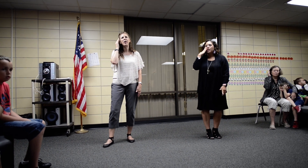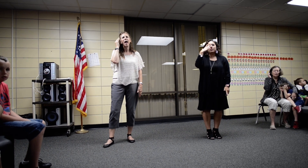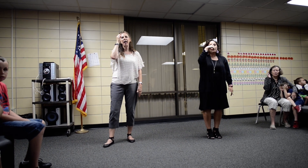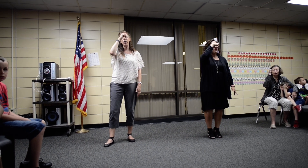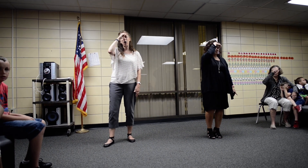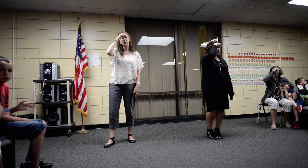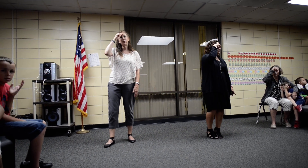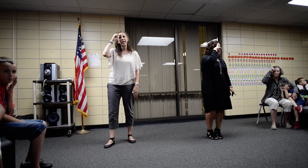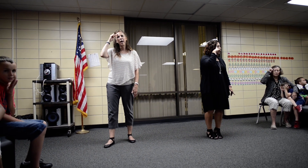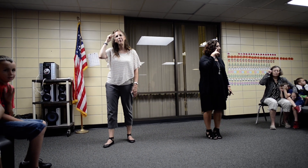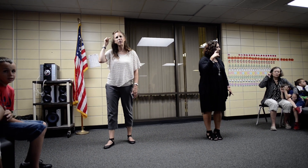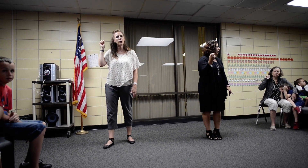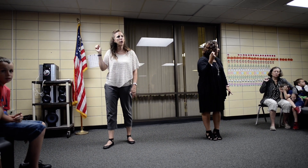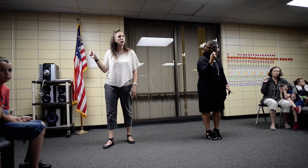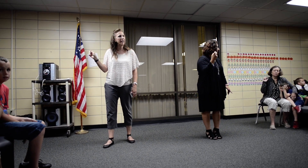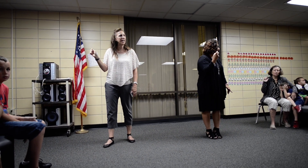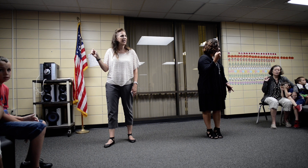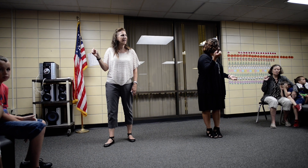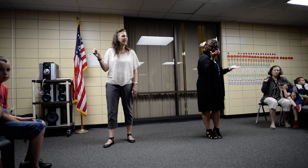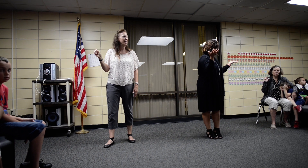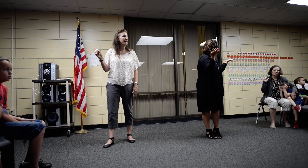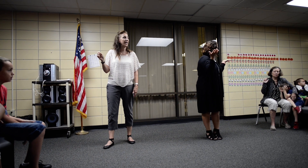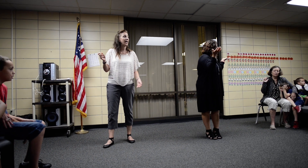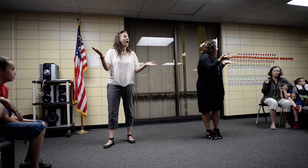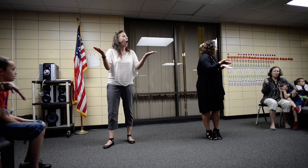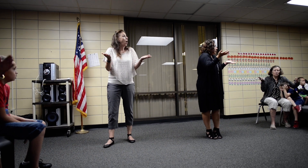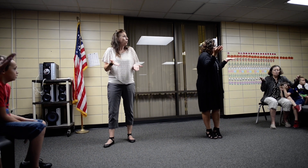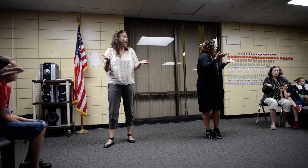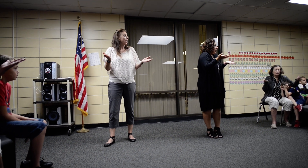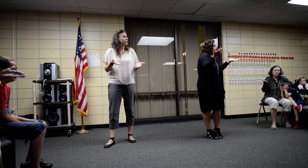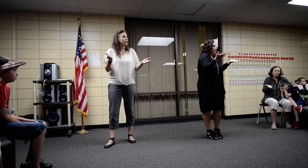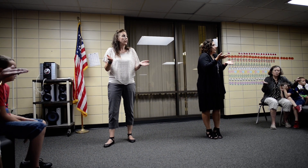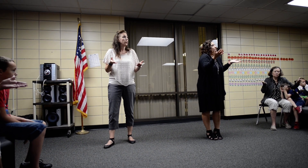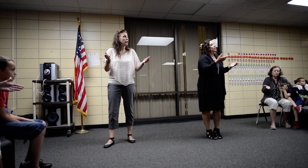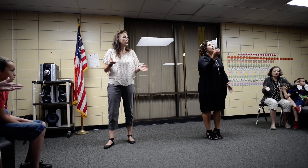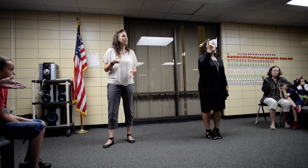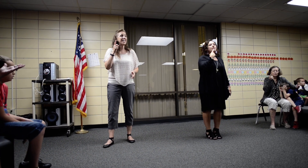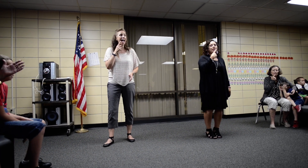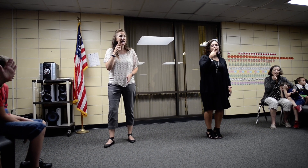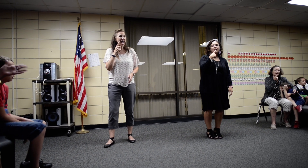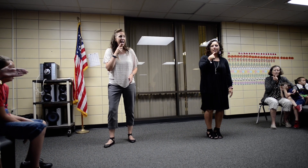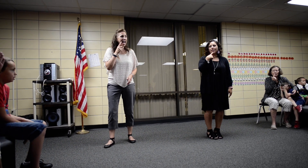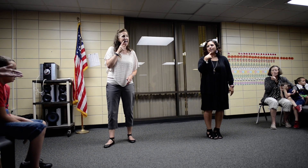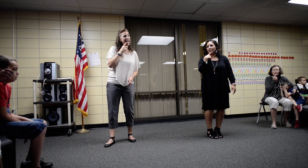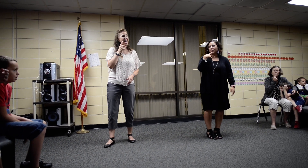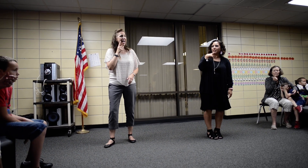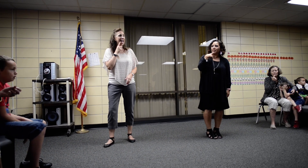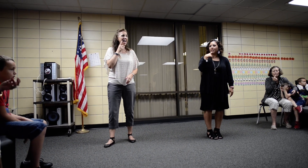Will it always be a mystery? What do you say?